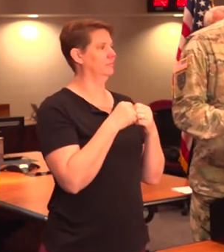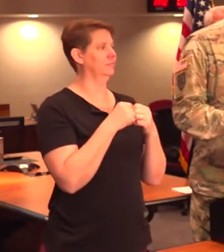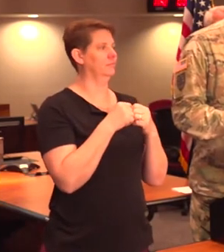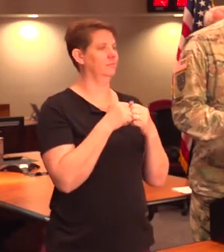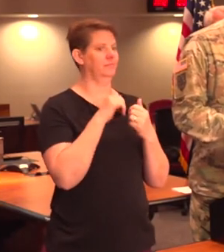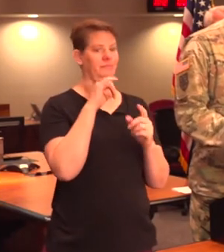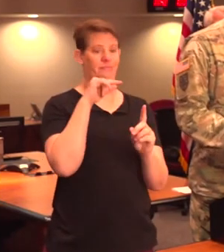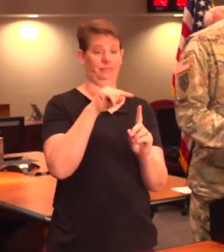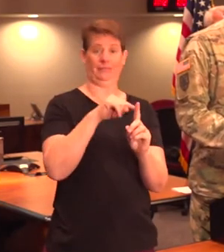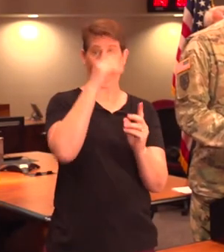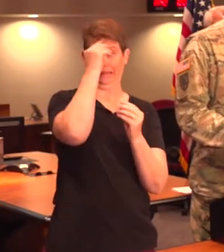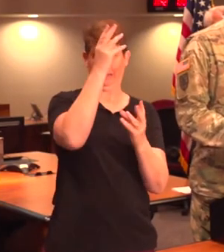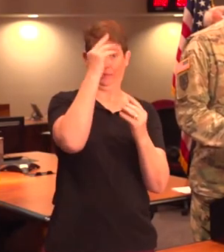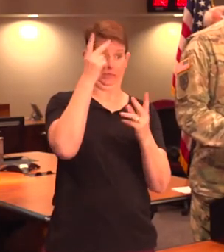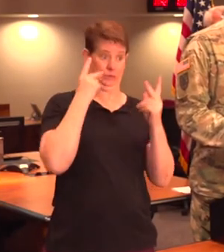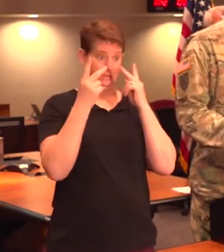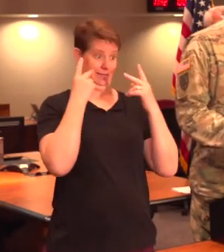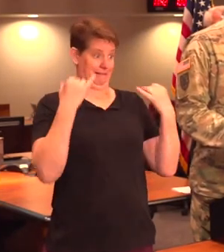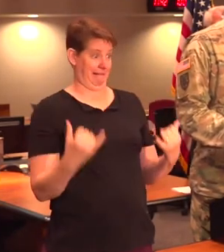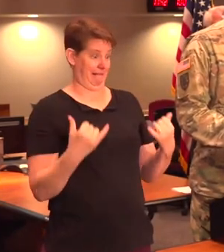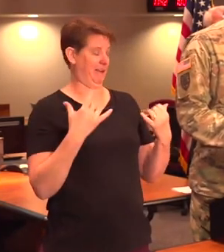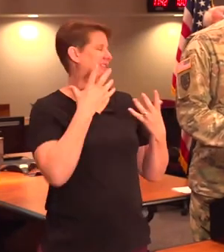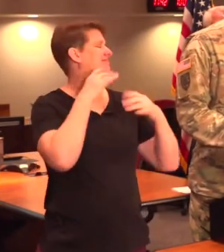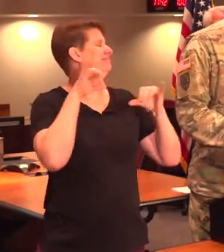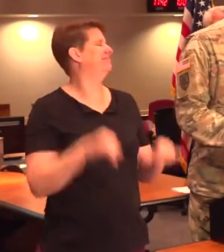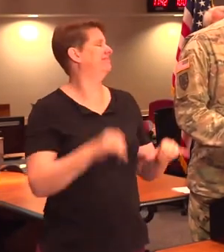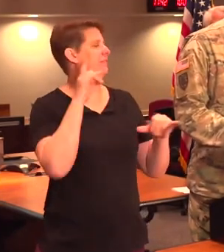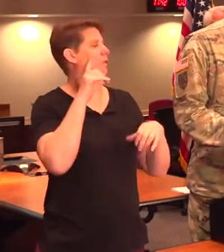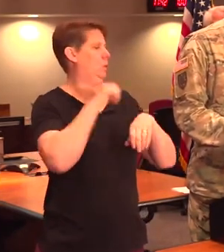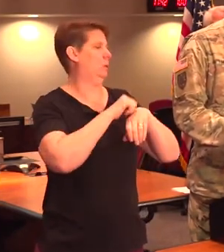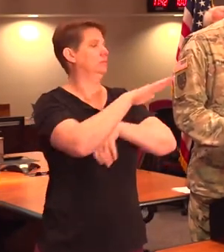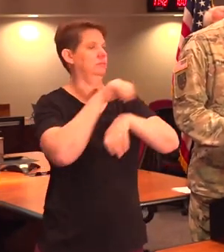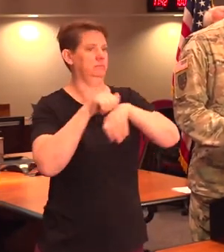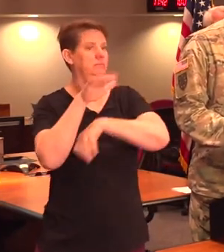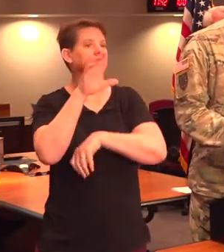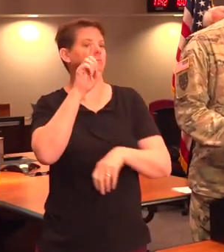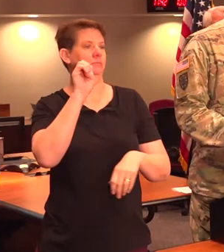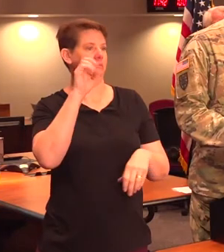changes any of the plans that we have for deployments. We are, though,